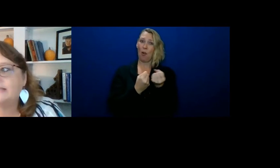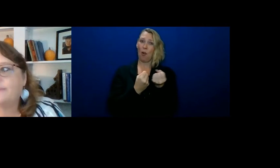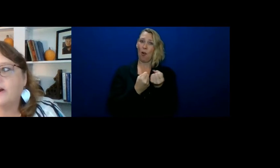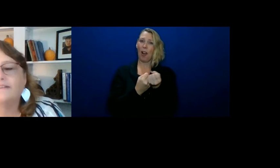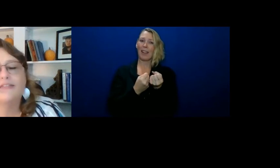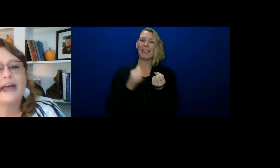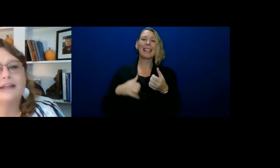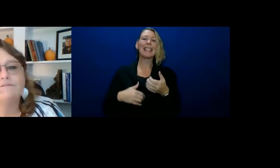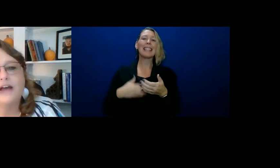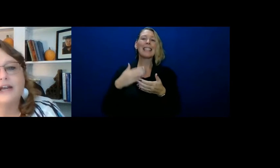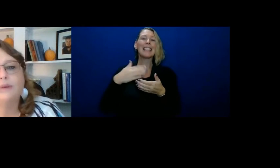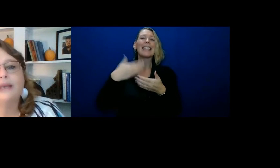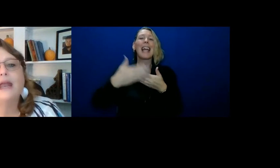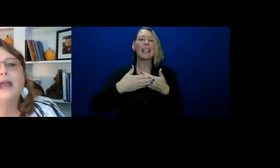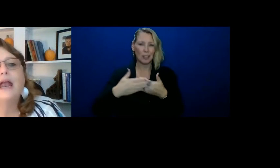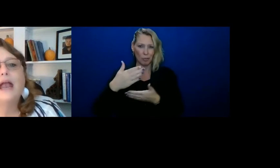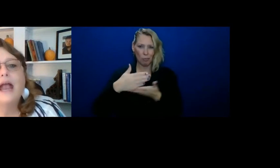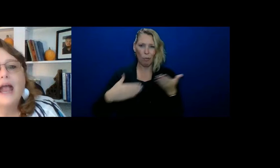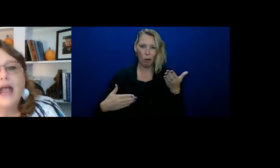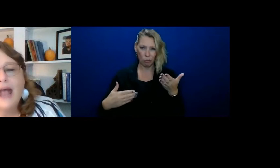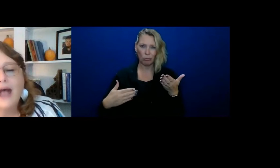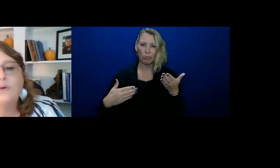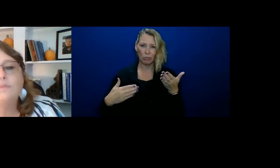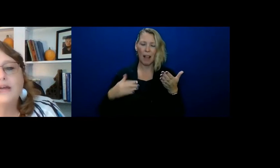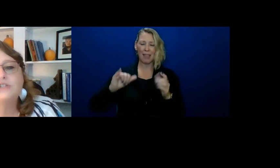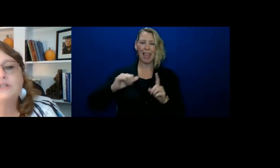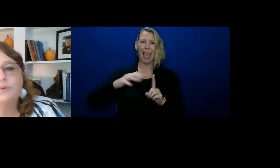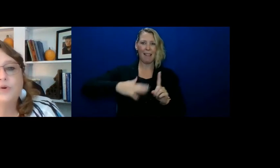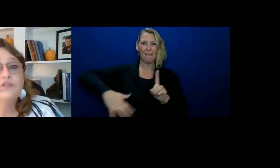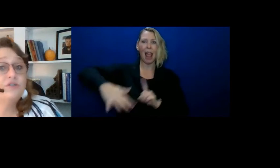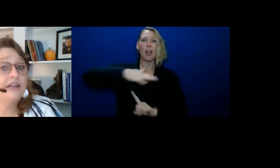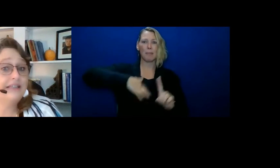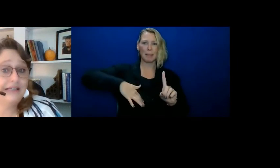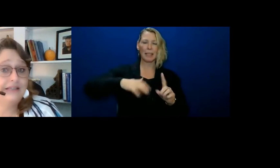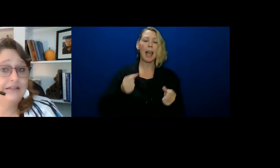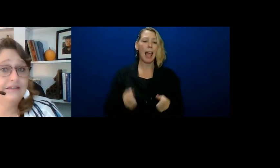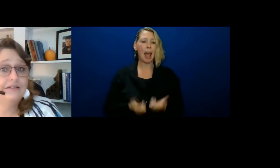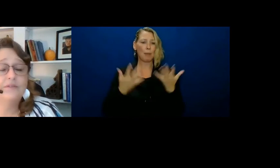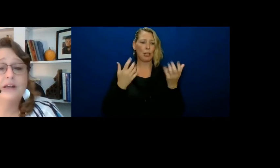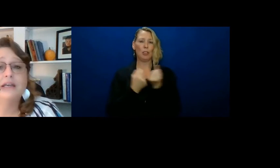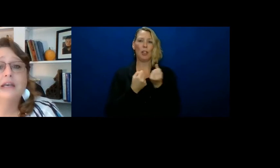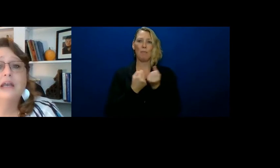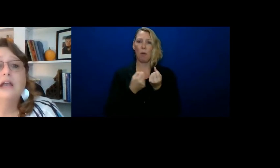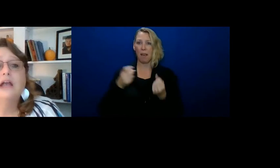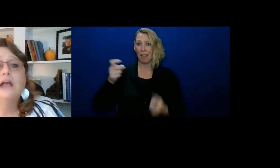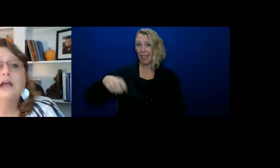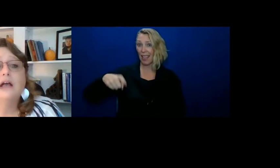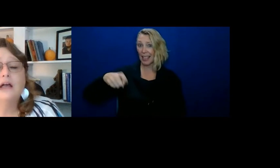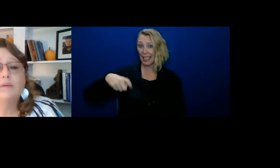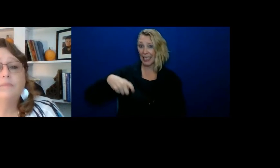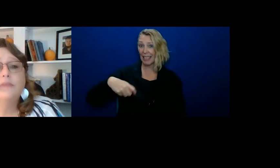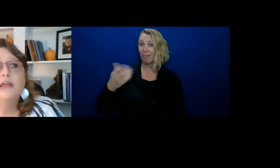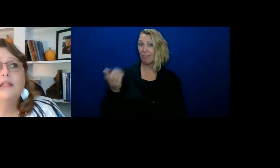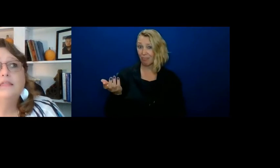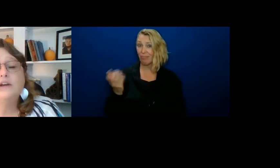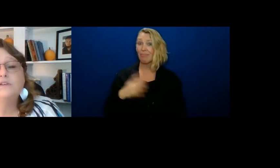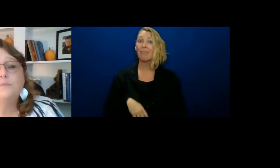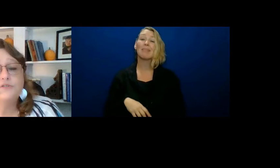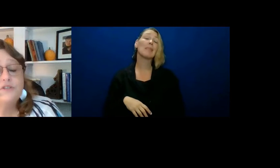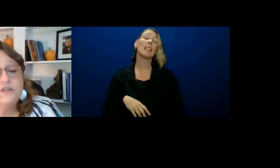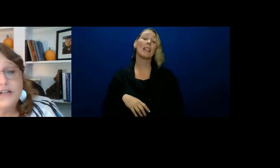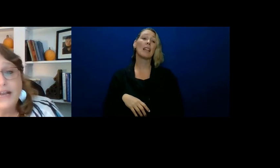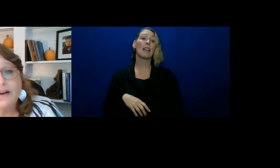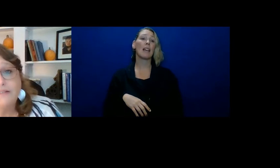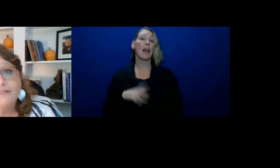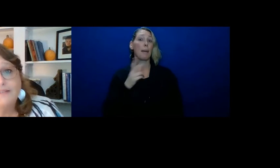that next part of that environment. How much support do they need, right? There